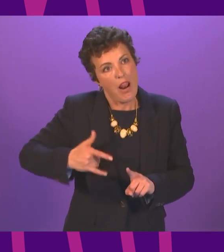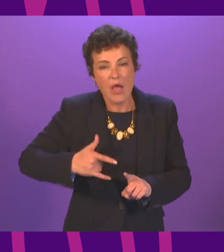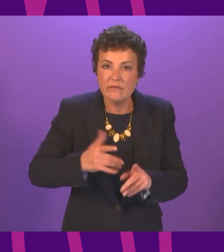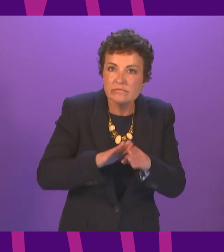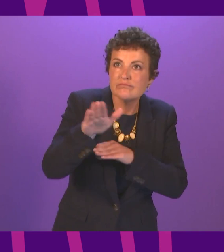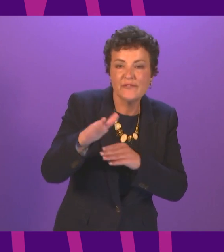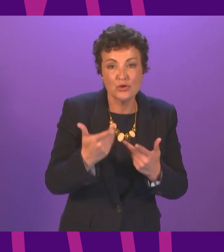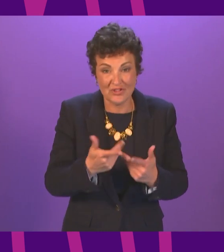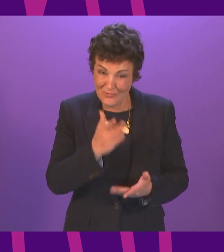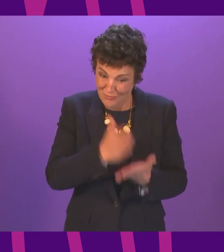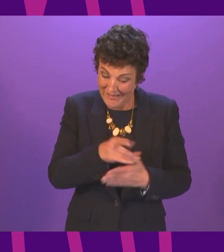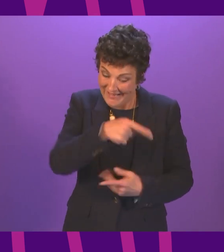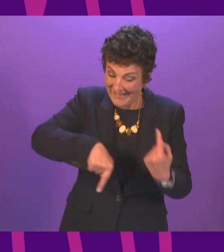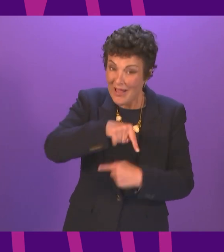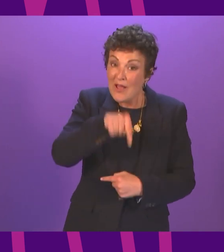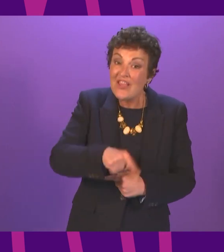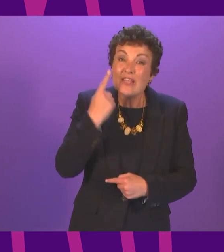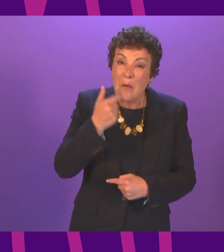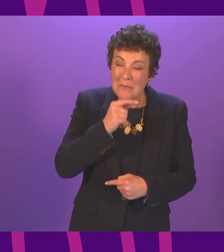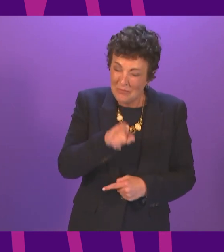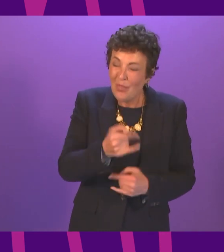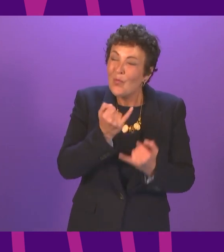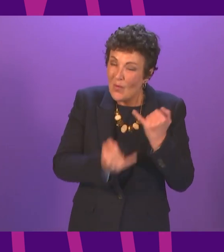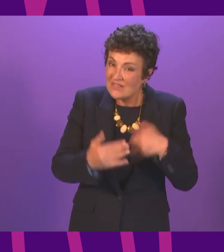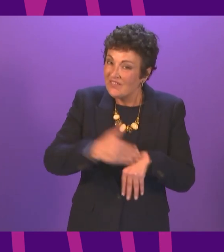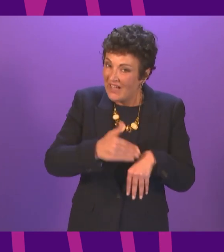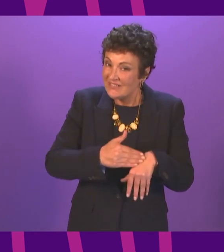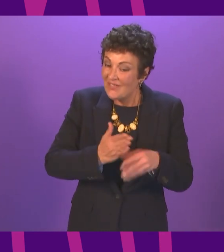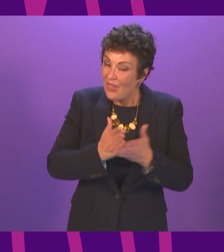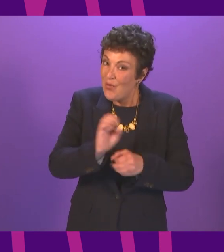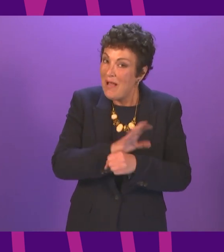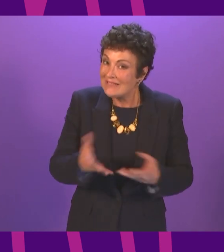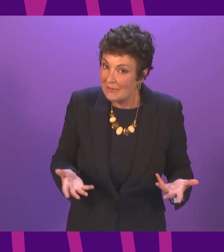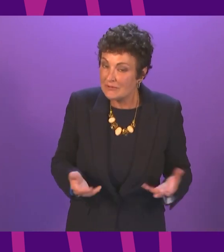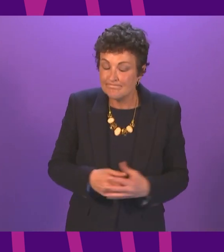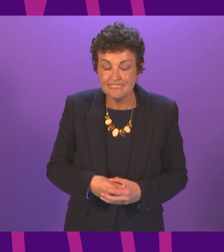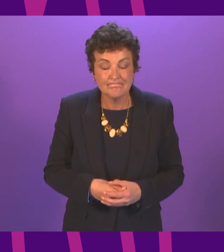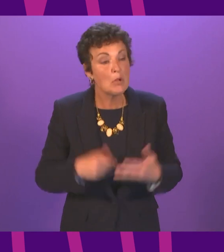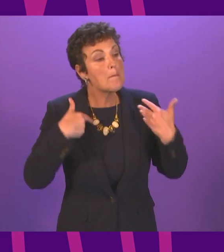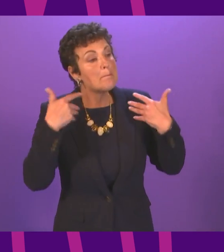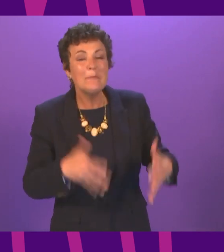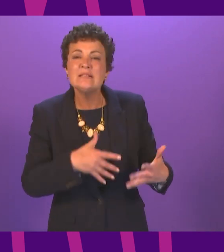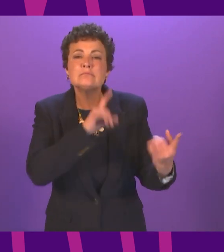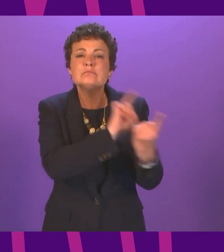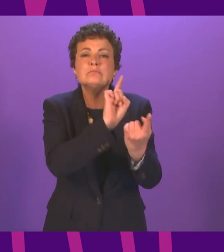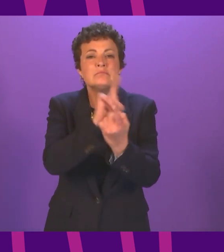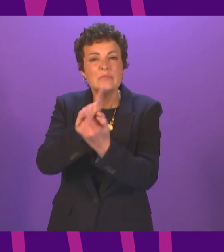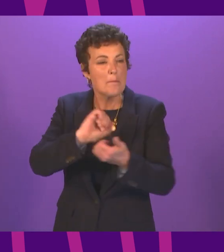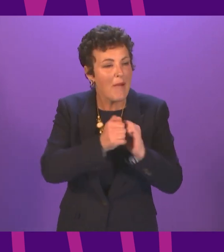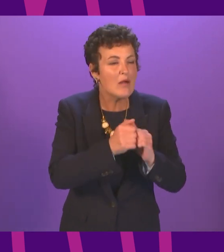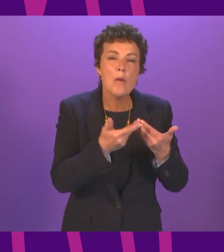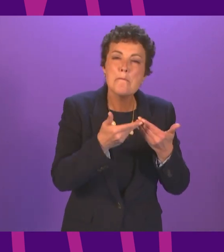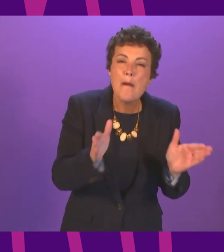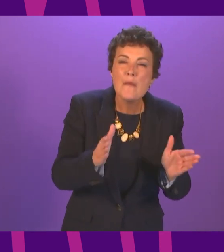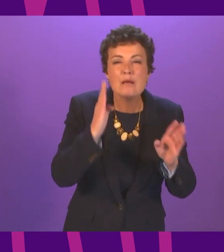by the pandemic. When I met with partners from across the public, private and voluntary sectors on Tuesday, I was